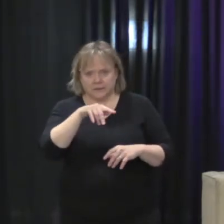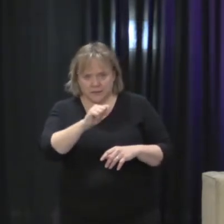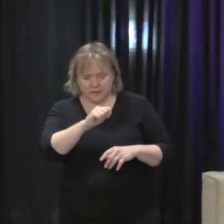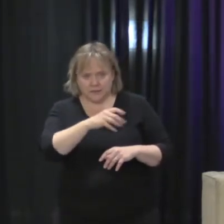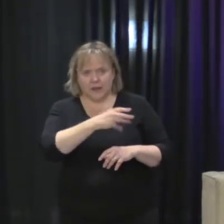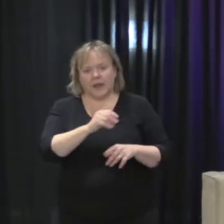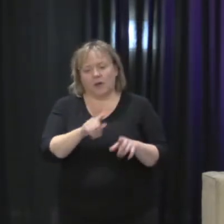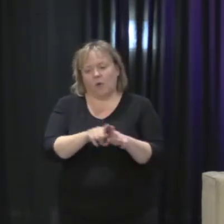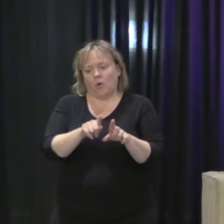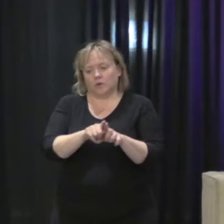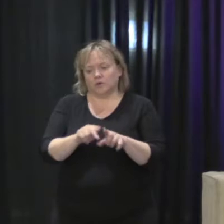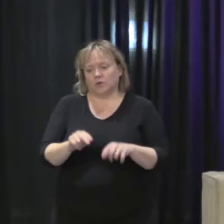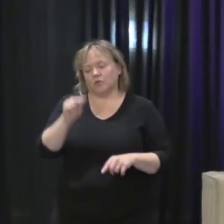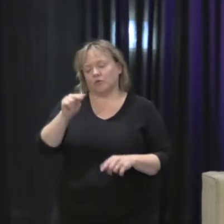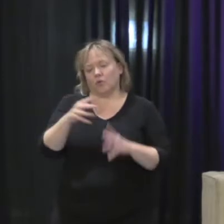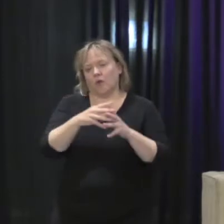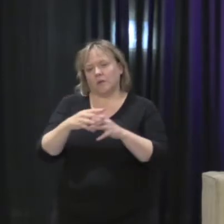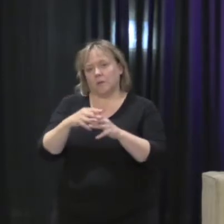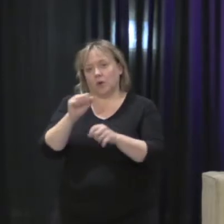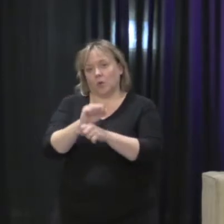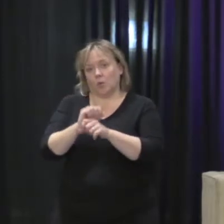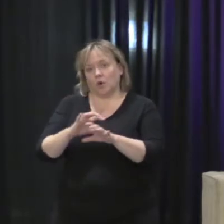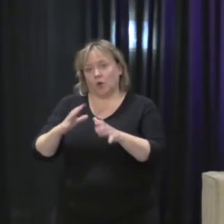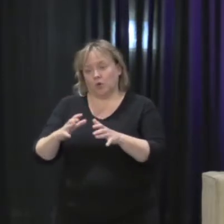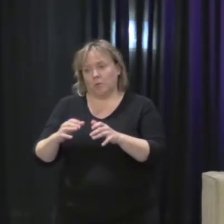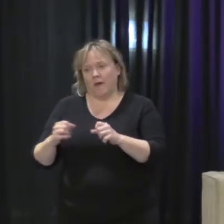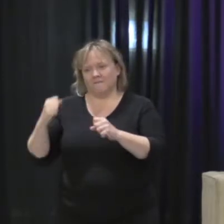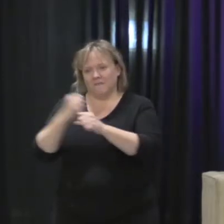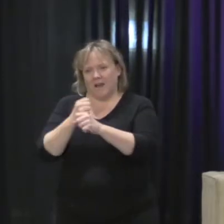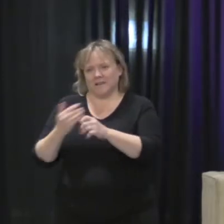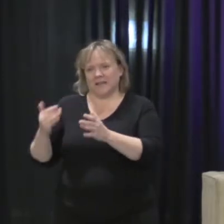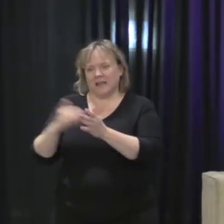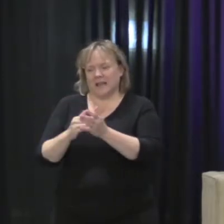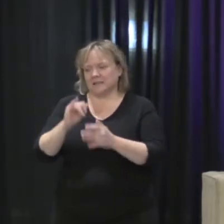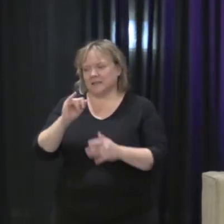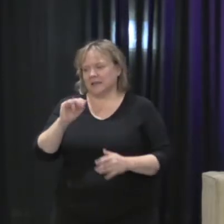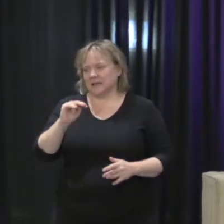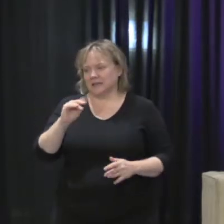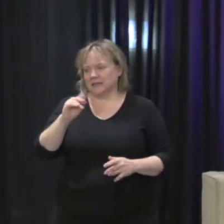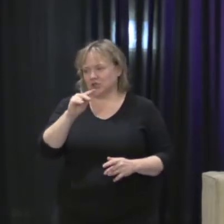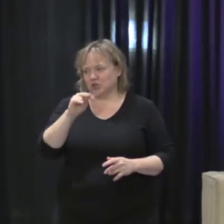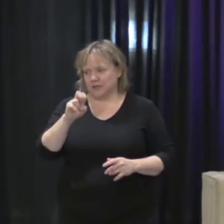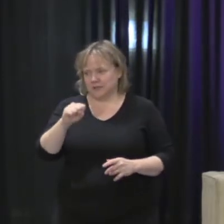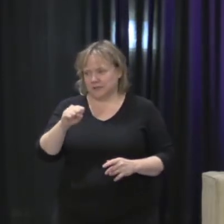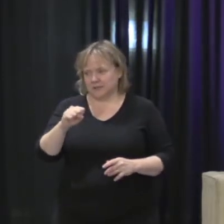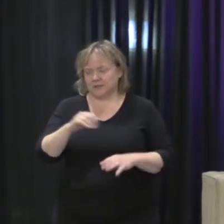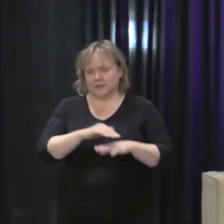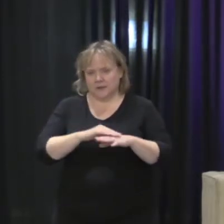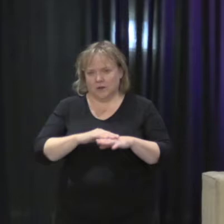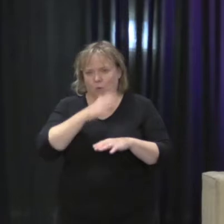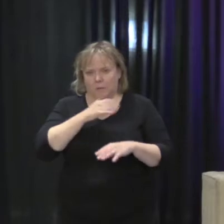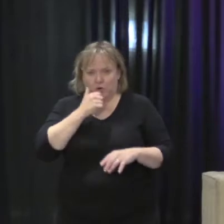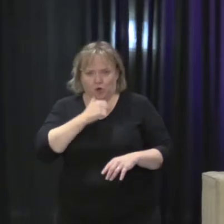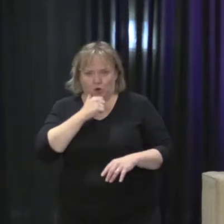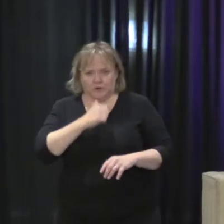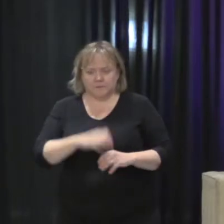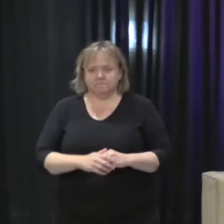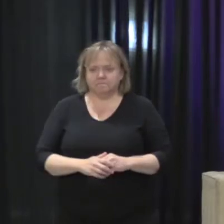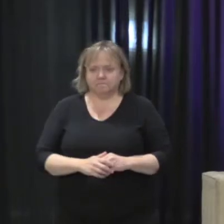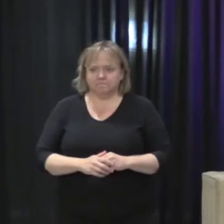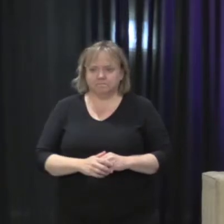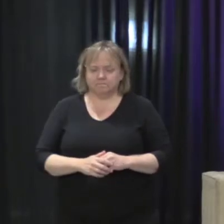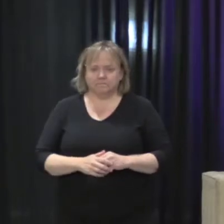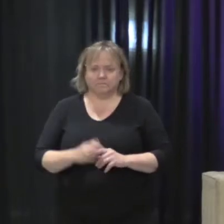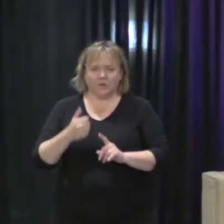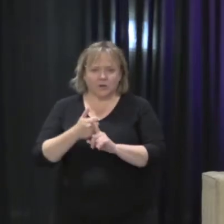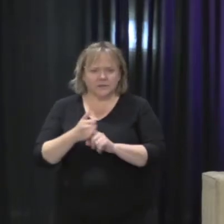American Working Group on Violence Against Indigenous Women and Girls. Carrie has worked extensively